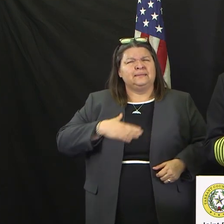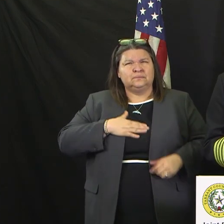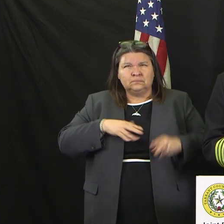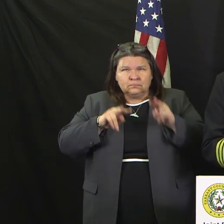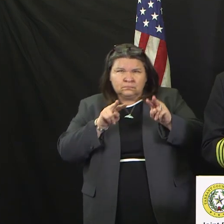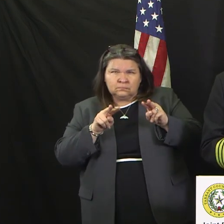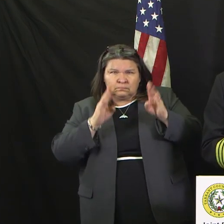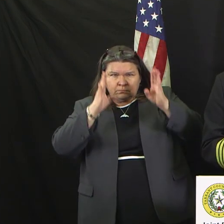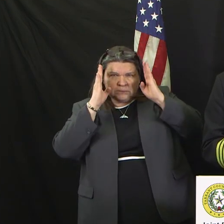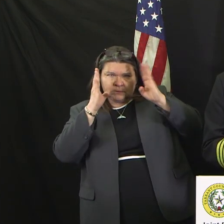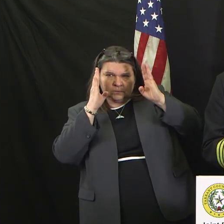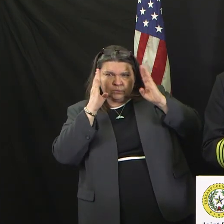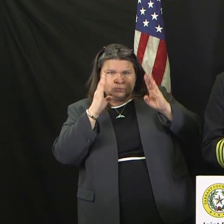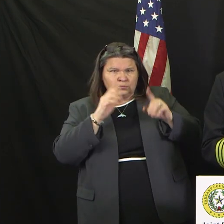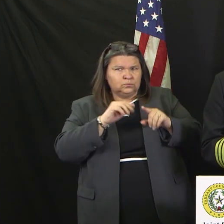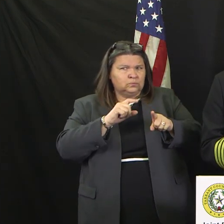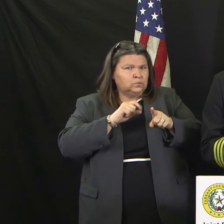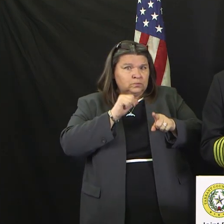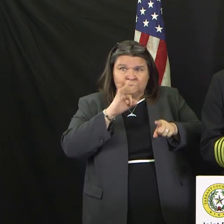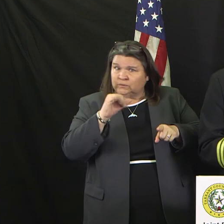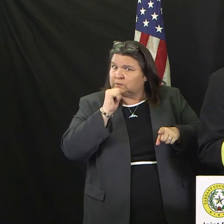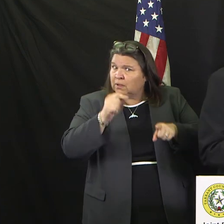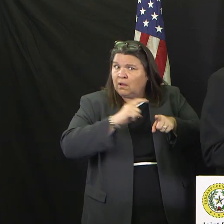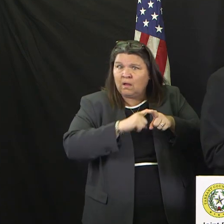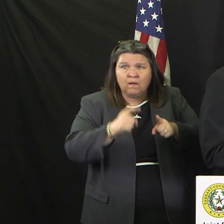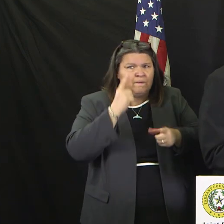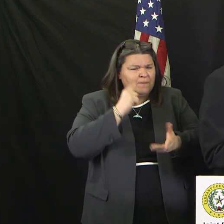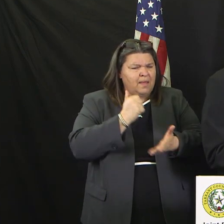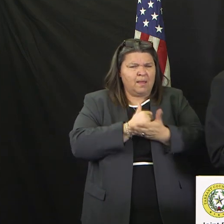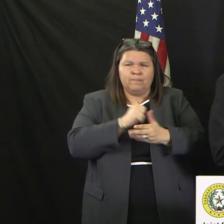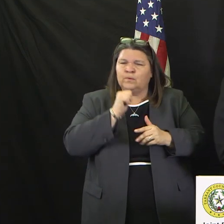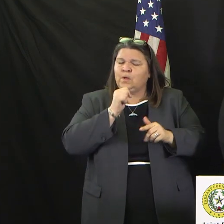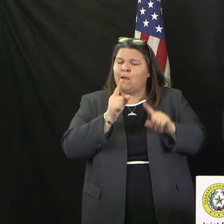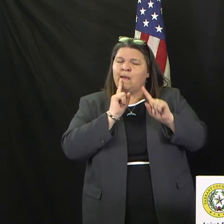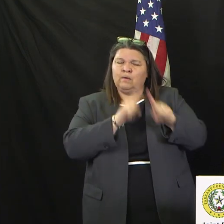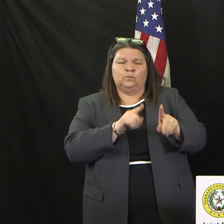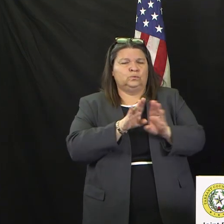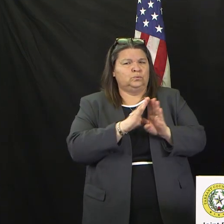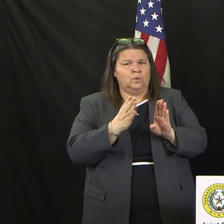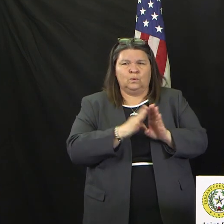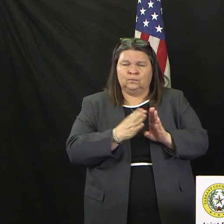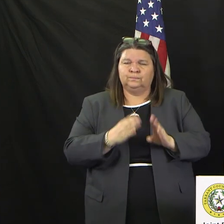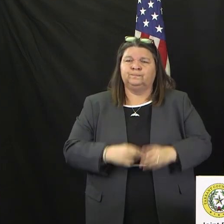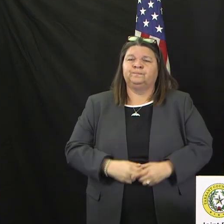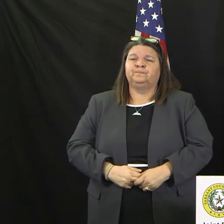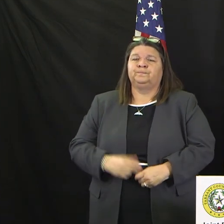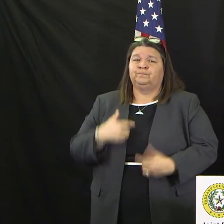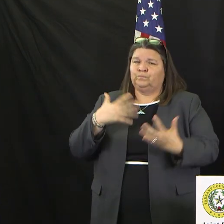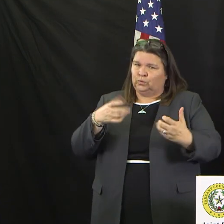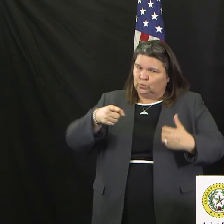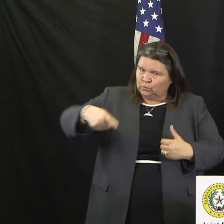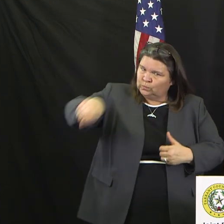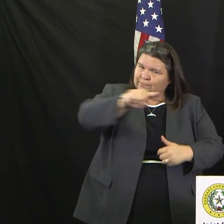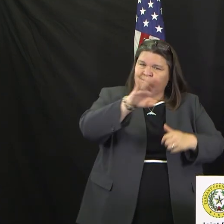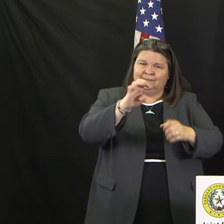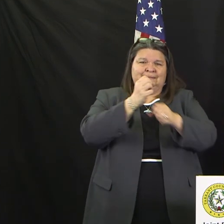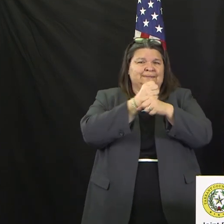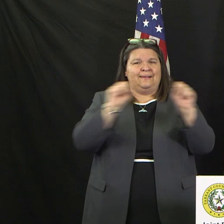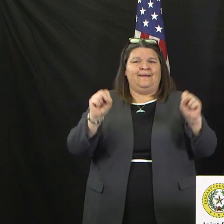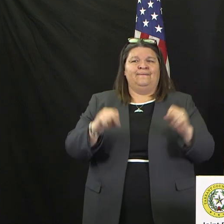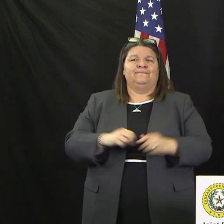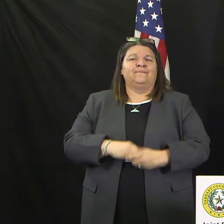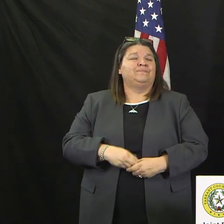We want to keep you safe. And we appreciate you working with us. So, Mayor, that's pretty much all I got to say for the evening. That's good. appreciate it, Chief Davis.